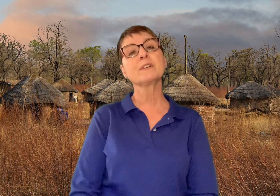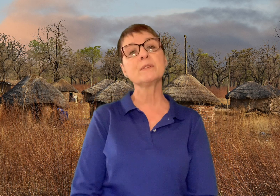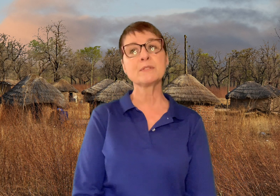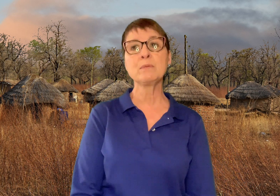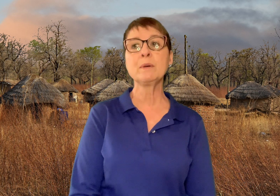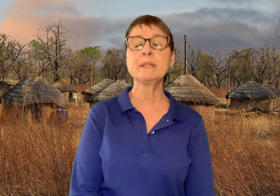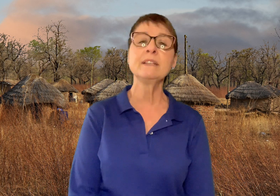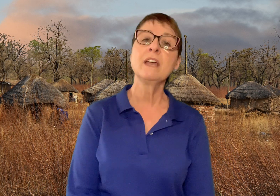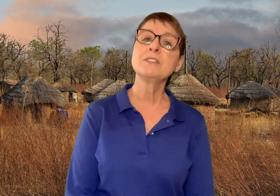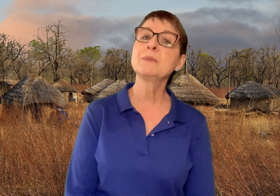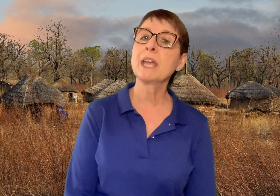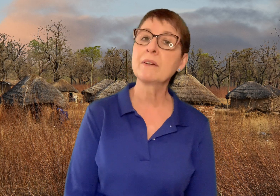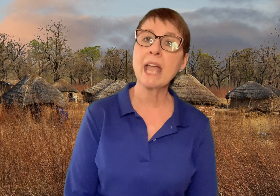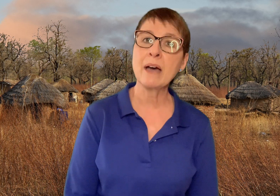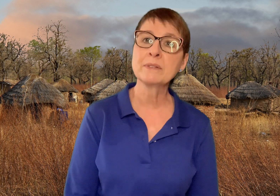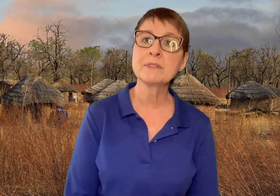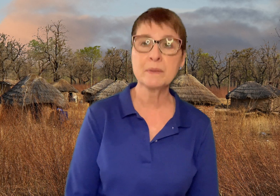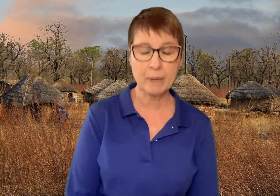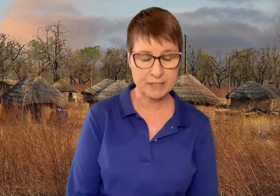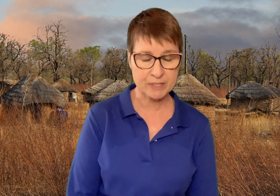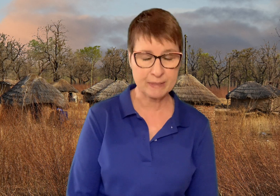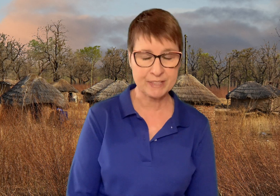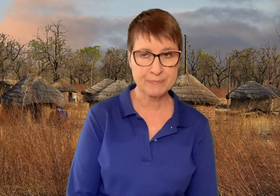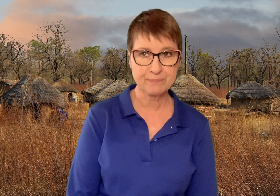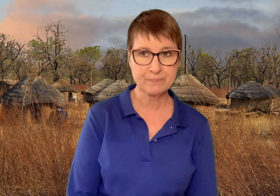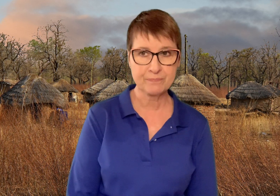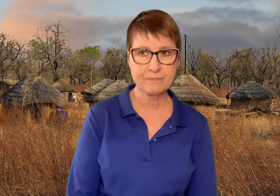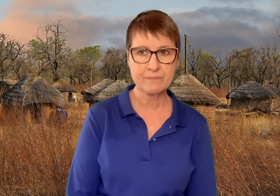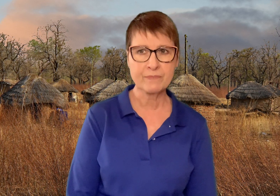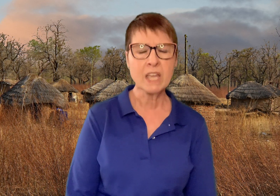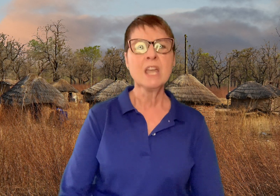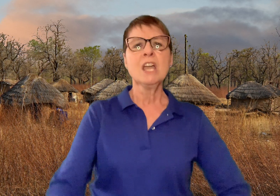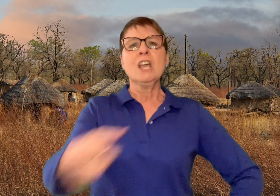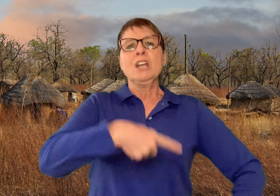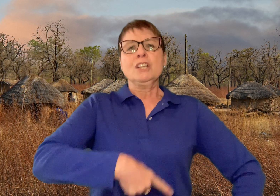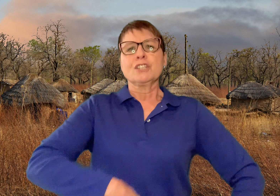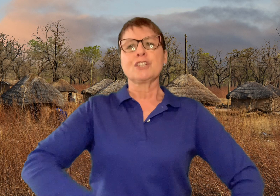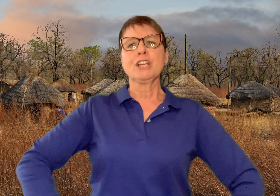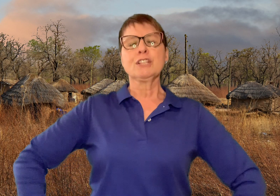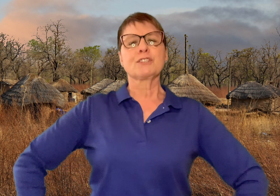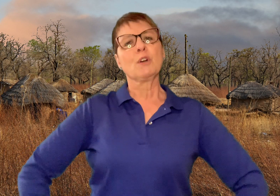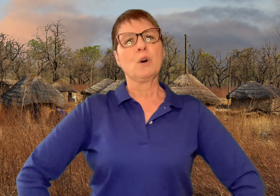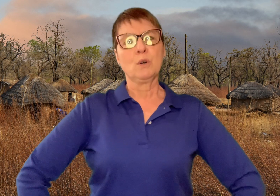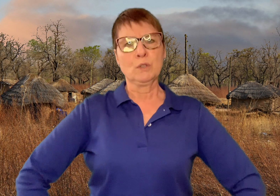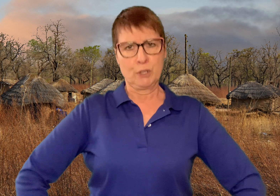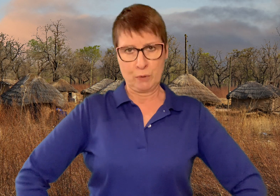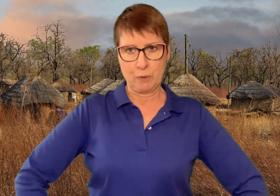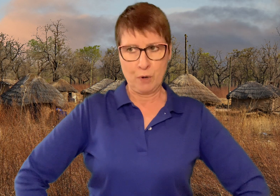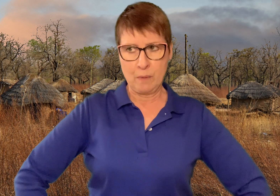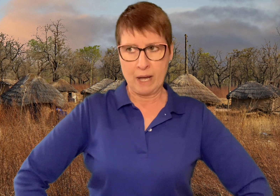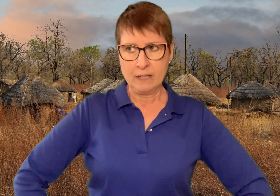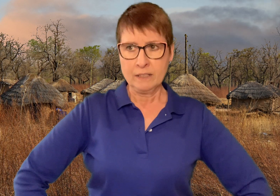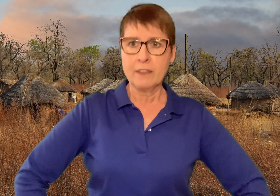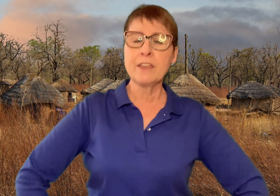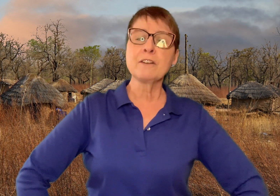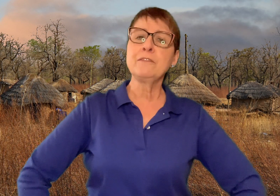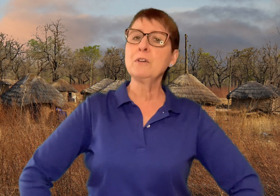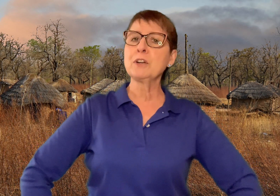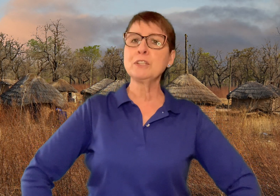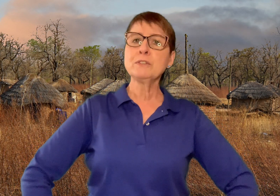egoosey woman to carry out the punishment. She stole your aroma, therefore you